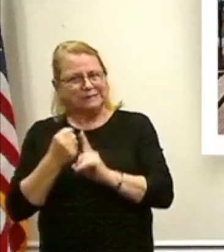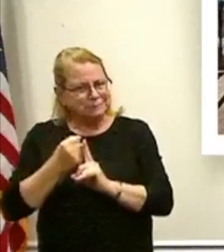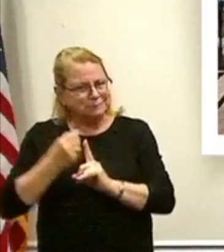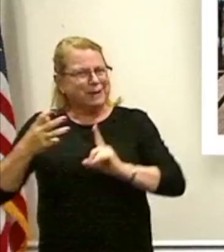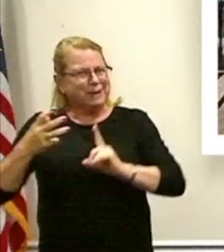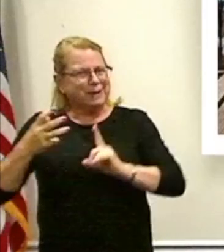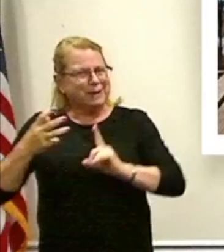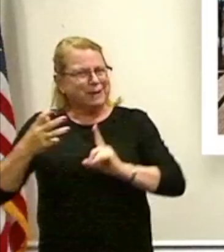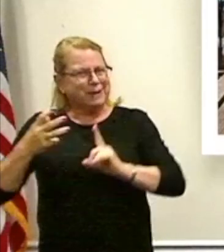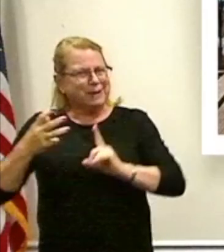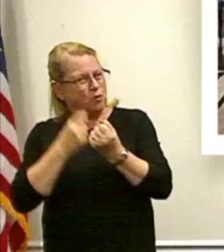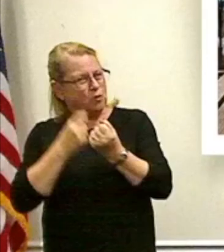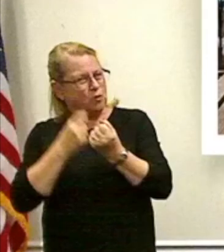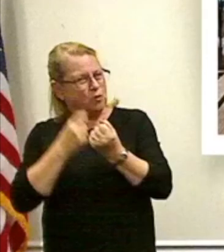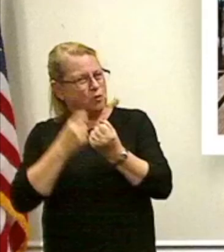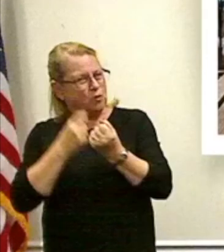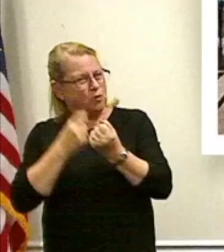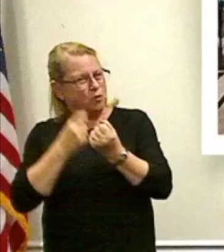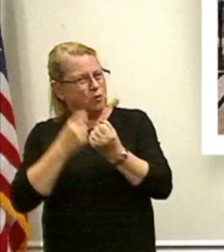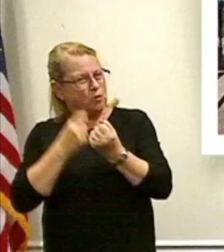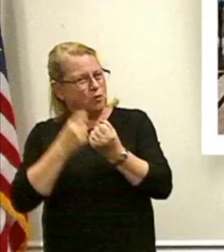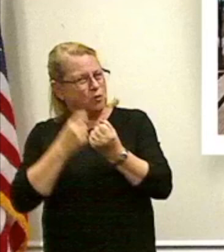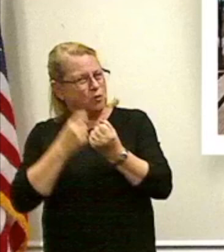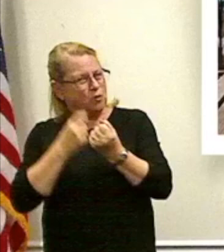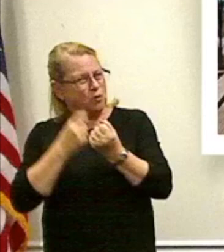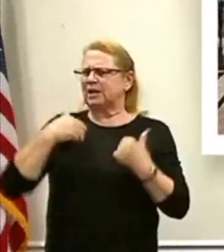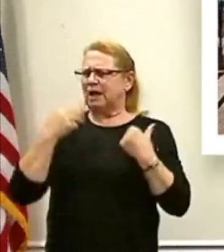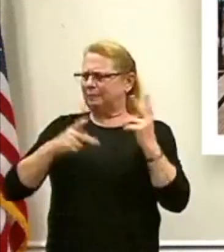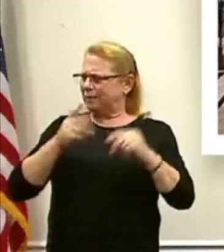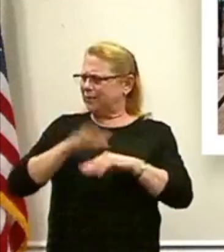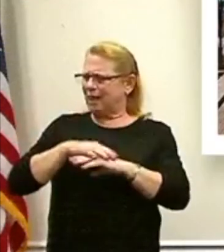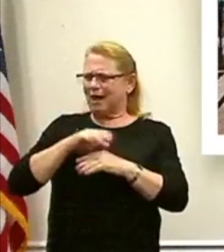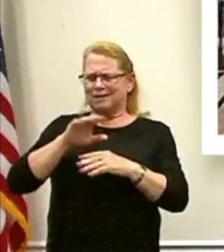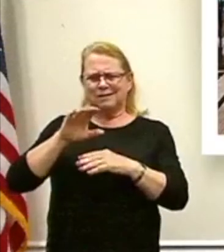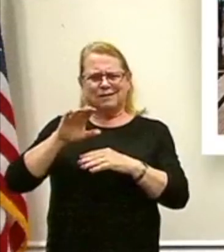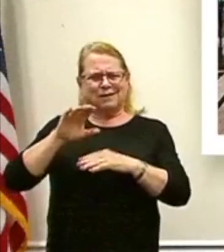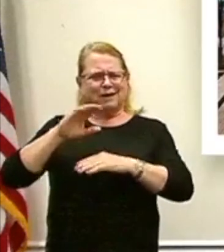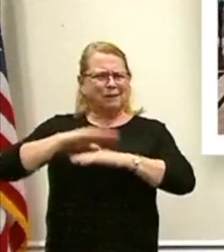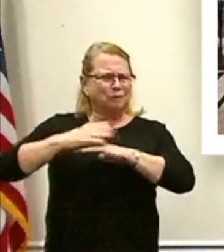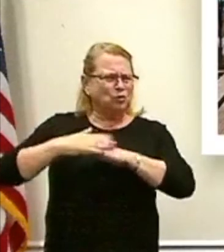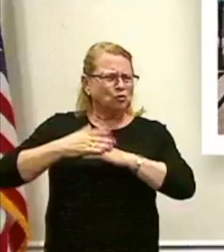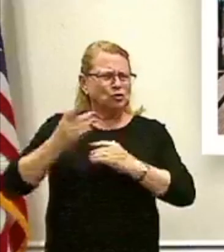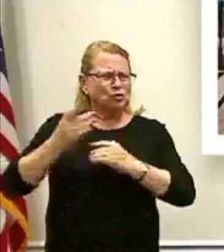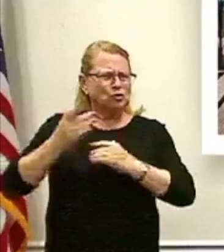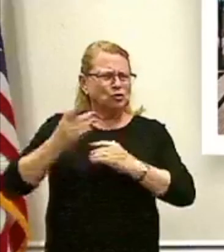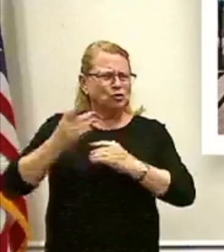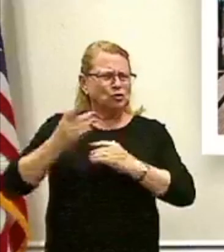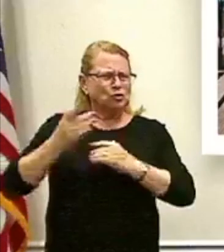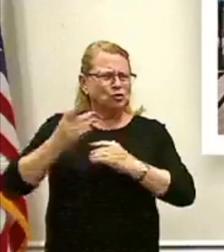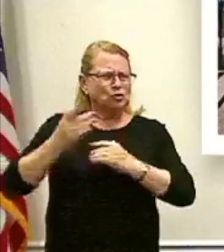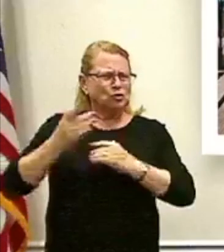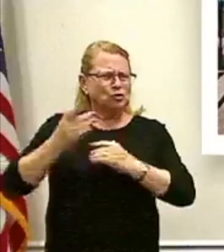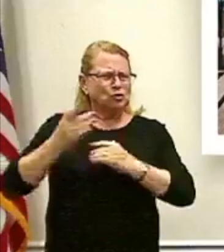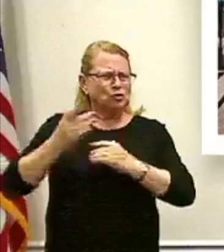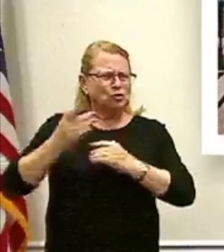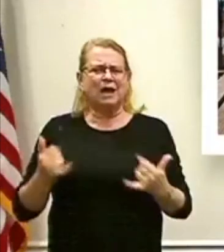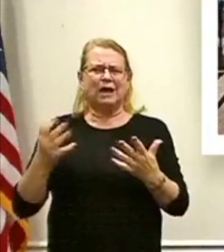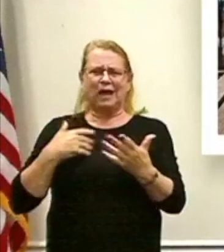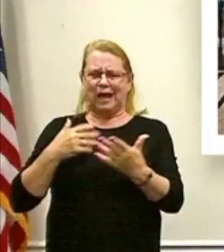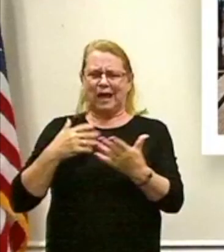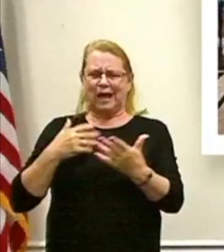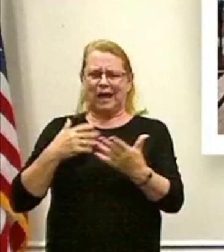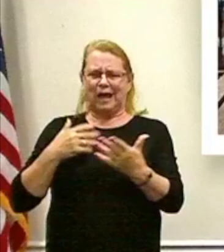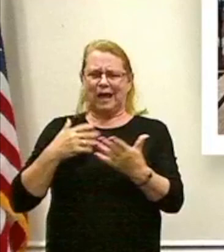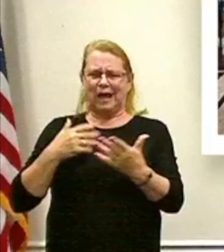understanding that young people are on the computer a lot more today and a lot more with handheld devices, and a necessity for resources